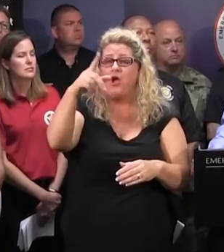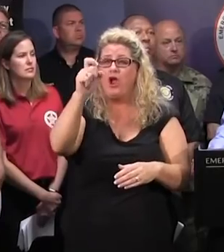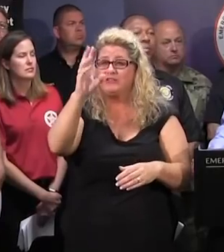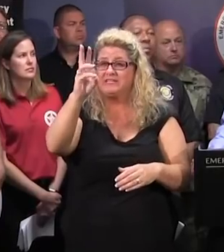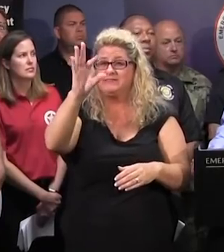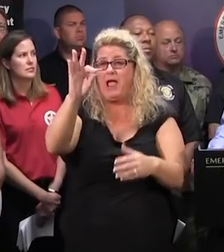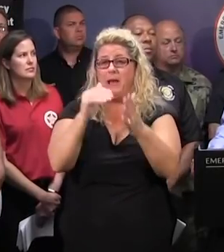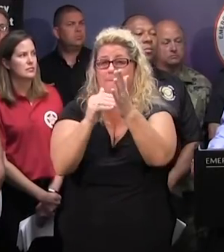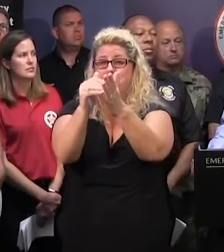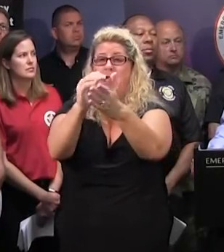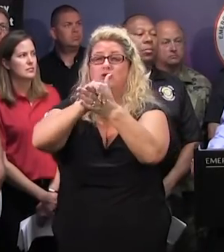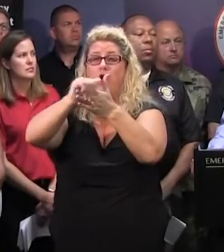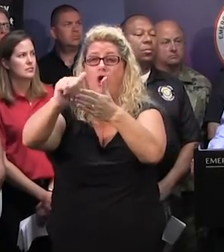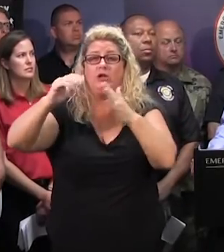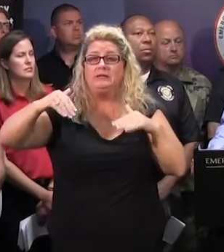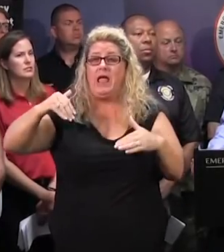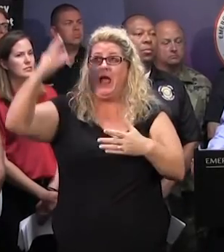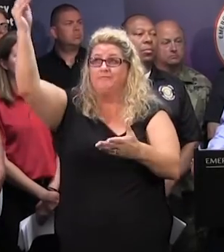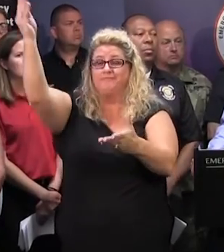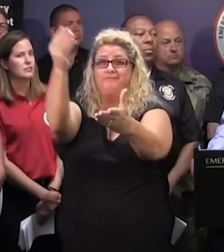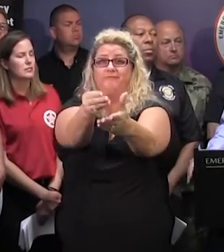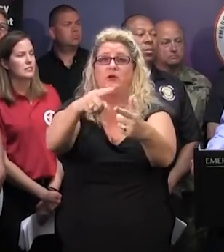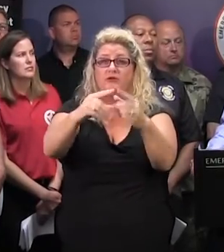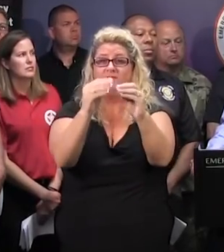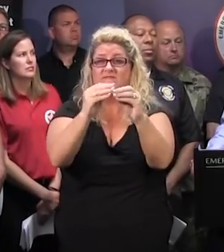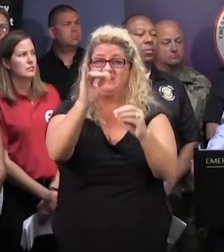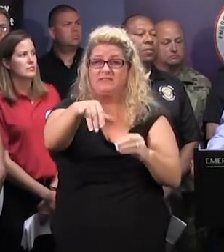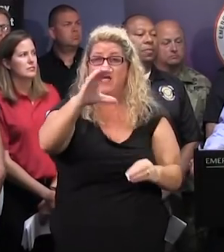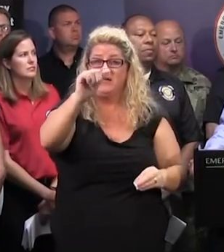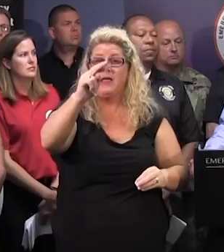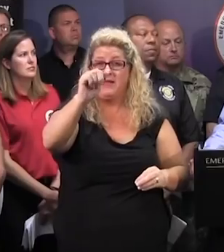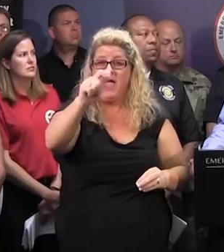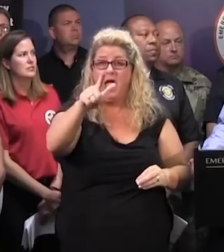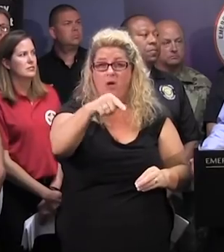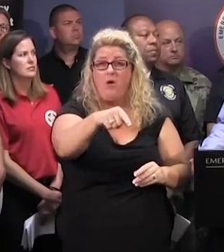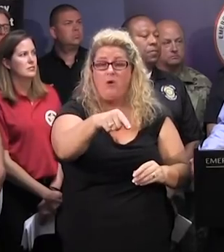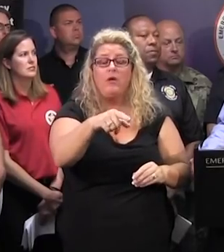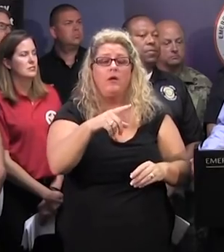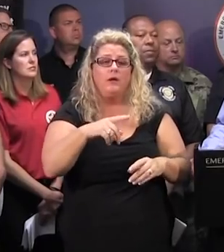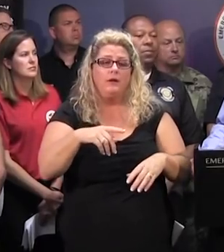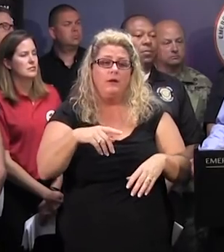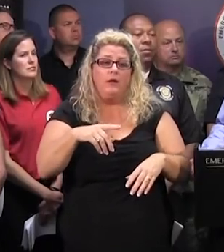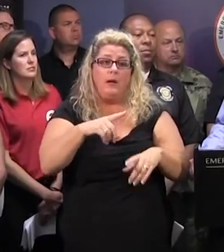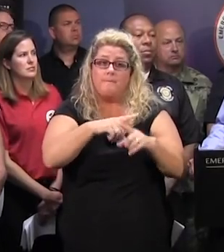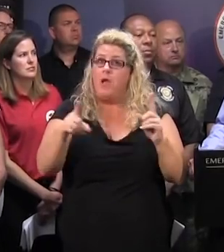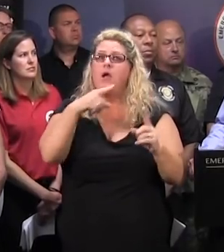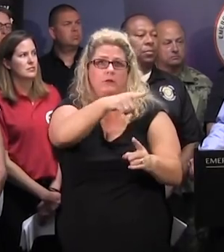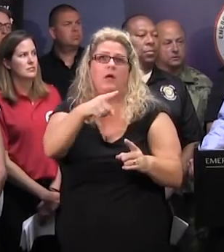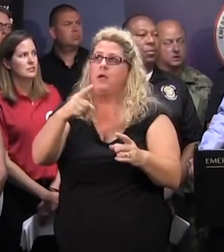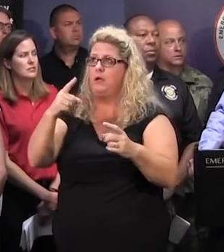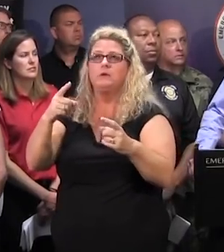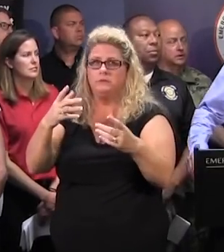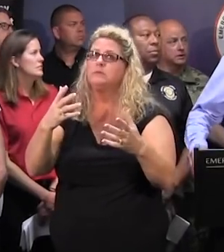I think, that has not arrived yet to work on that canal, but it is being pursued vigorously,